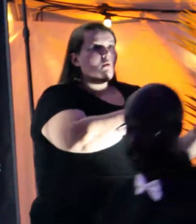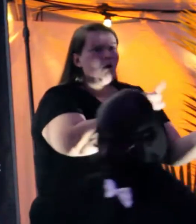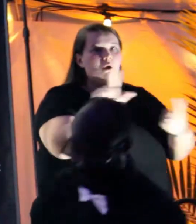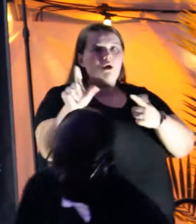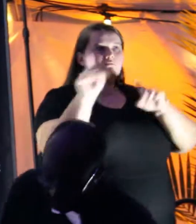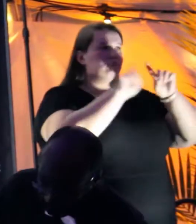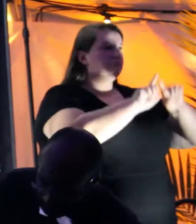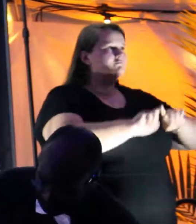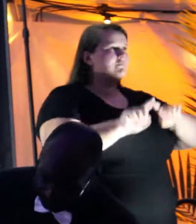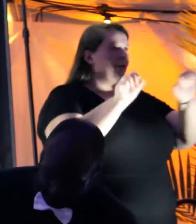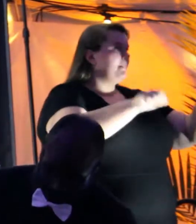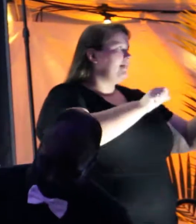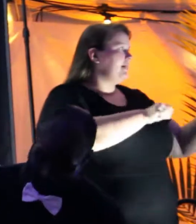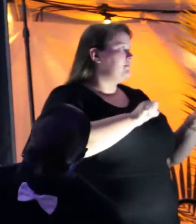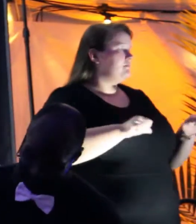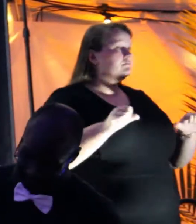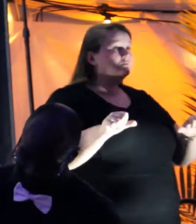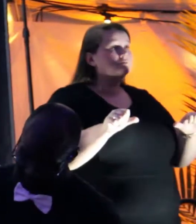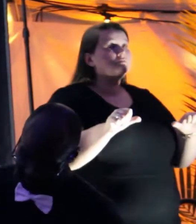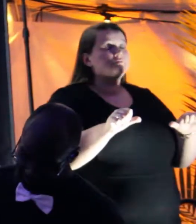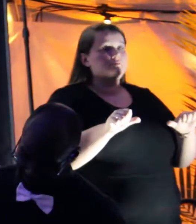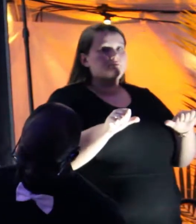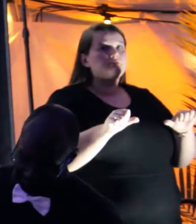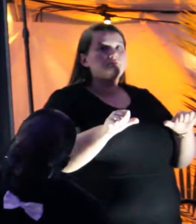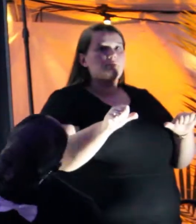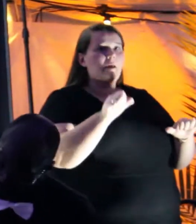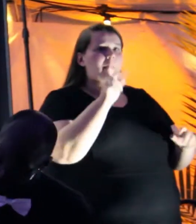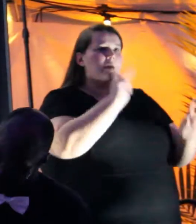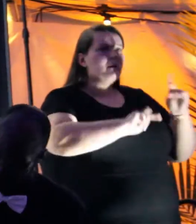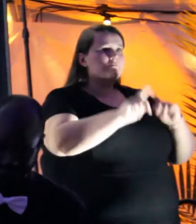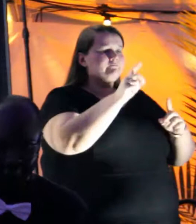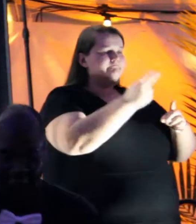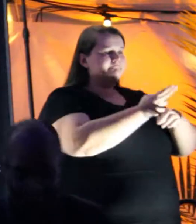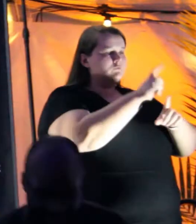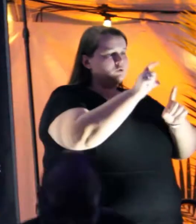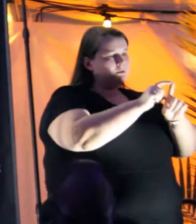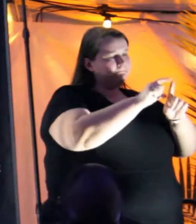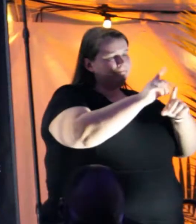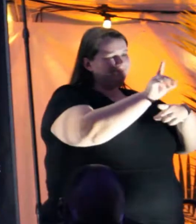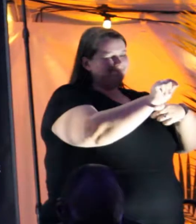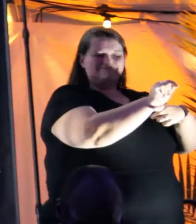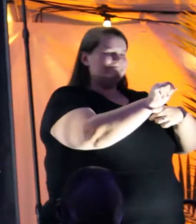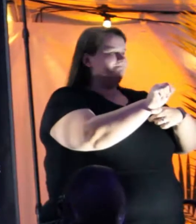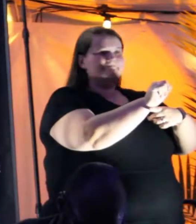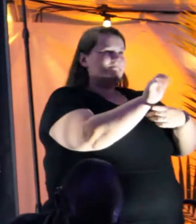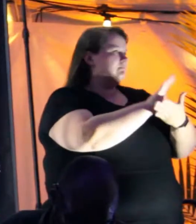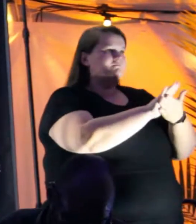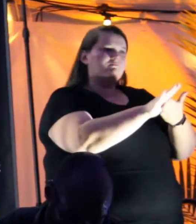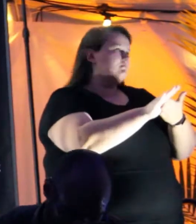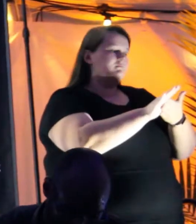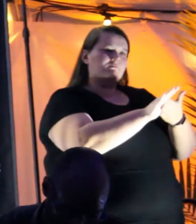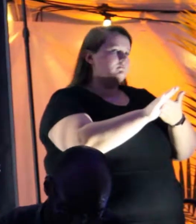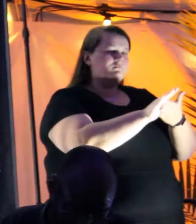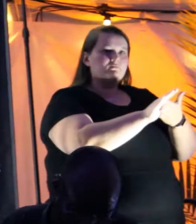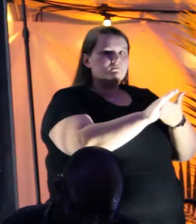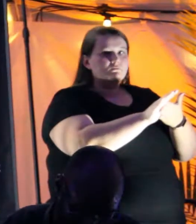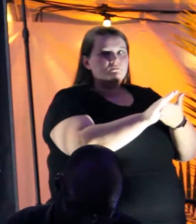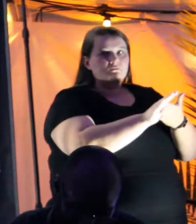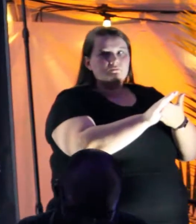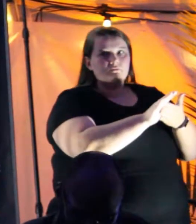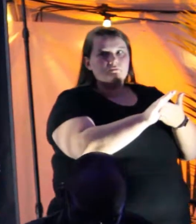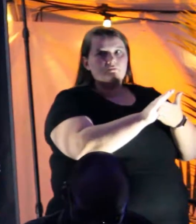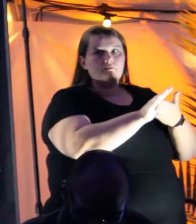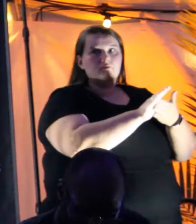abilities. I think when people use the word disability, it is not nice because we all have something that